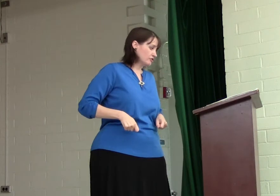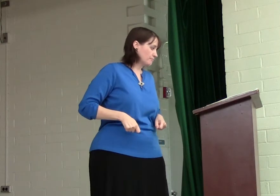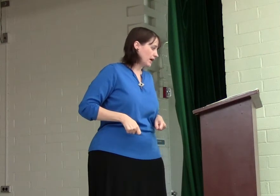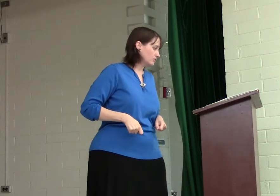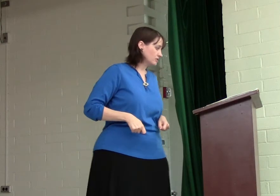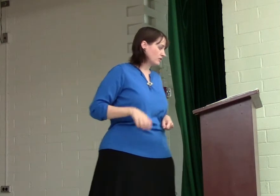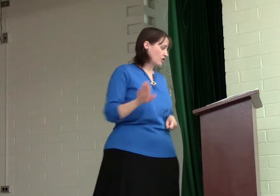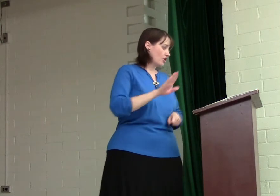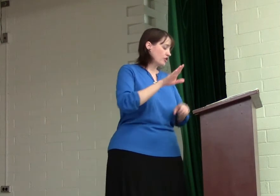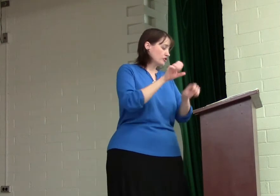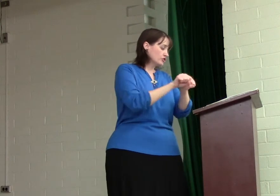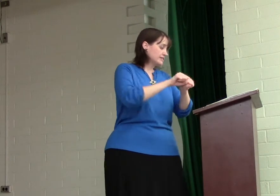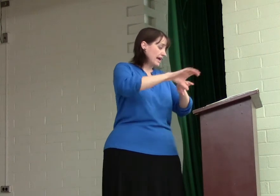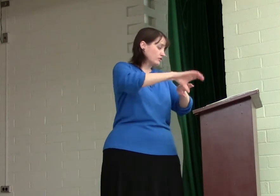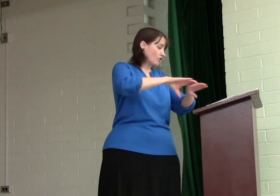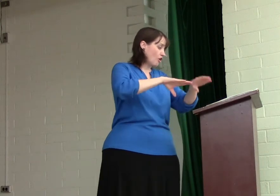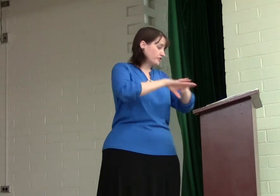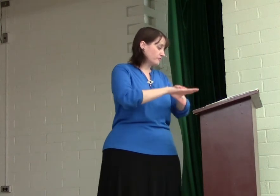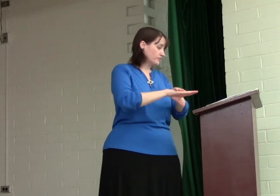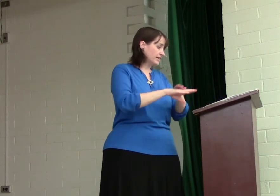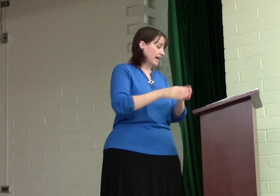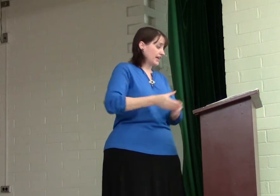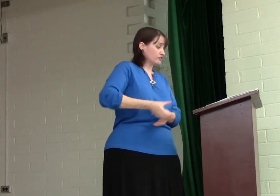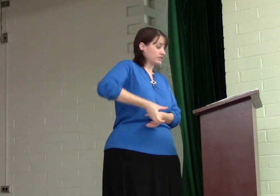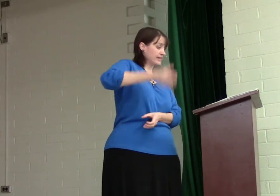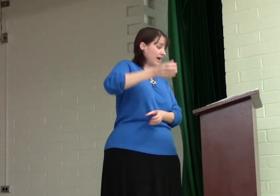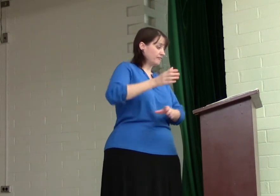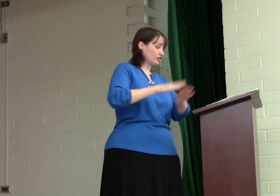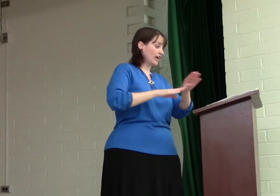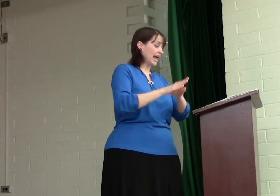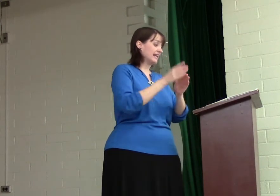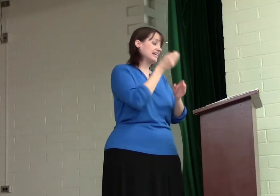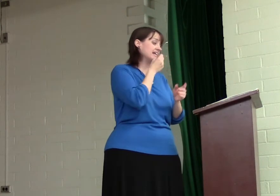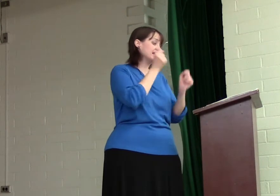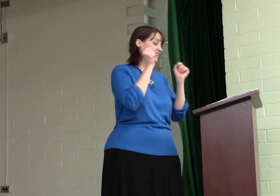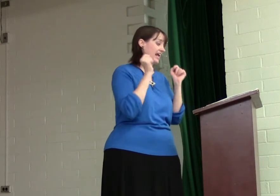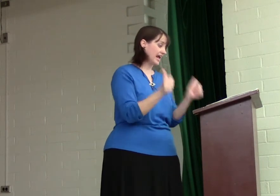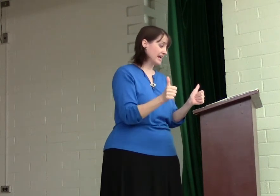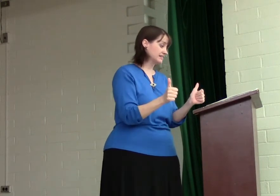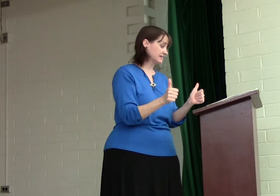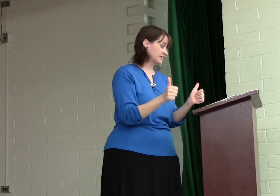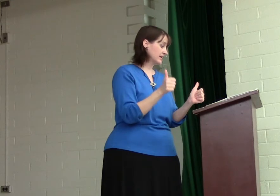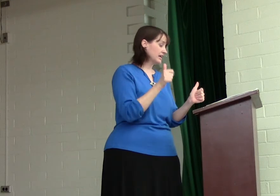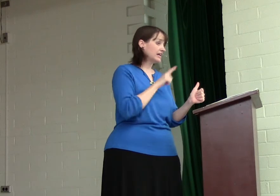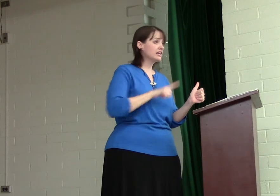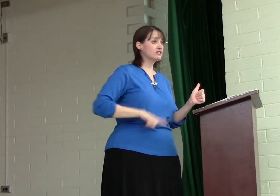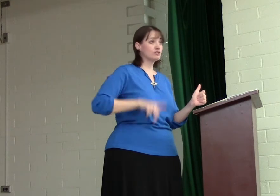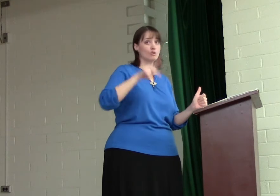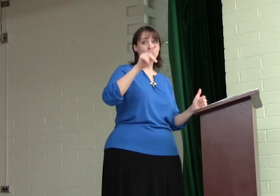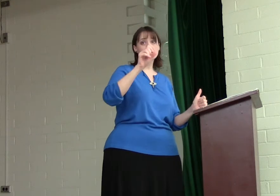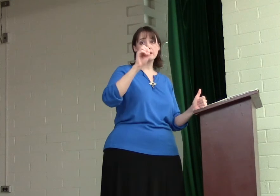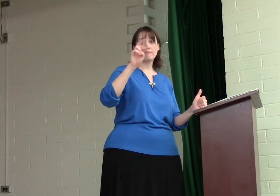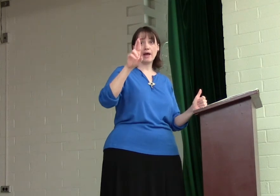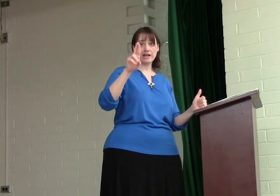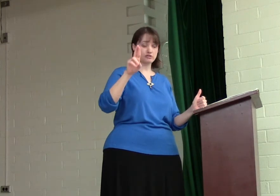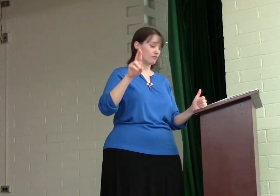your belt, your sandals on your feet, and your staff in your hand, eat it in case it is the Lord's Passover.